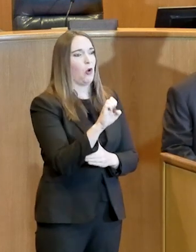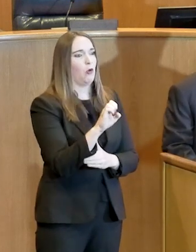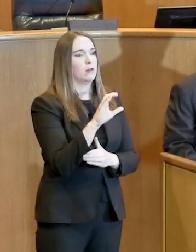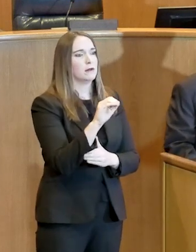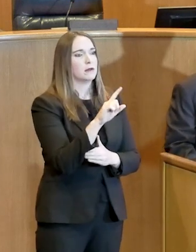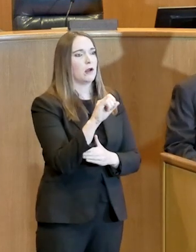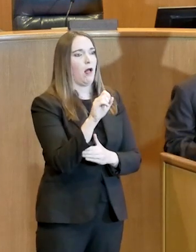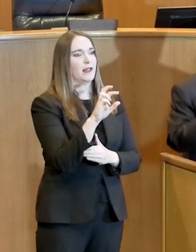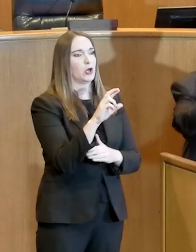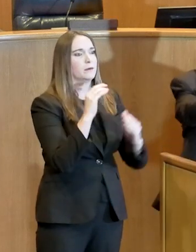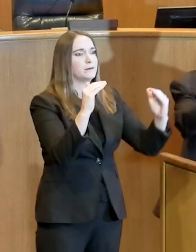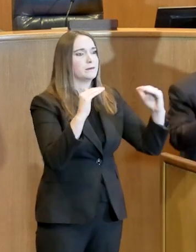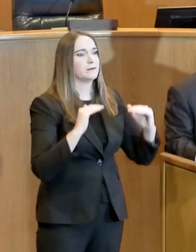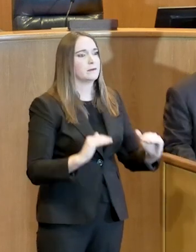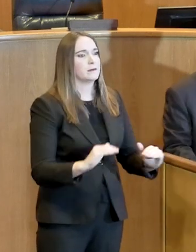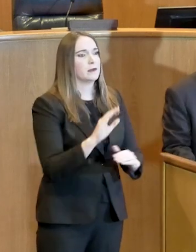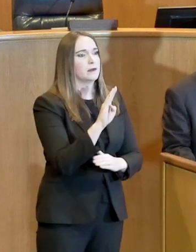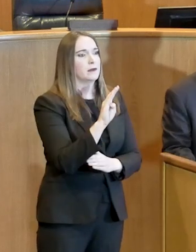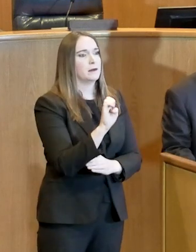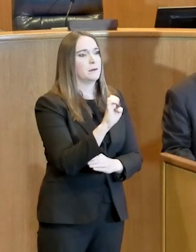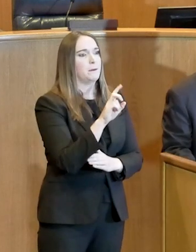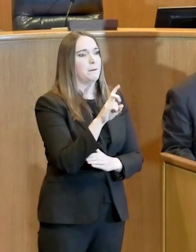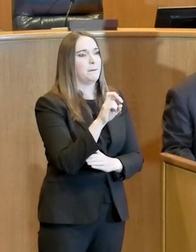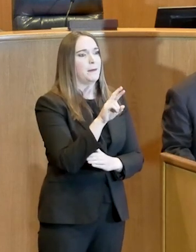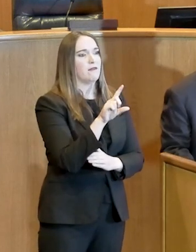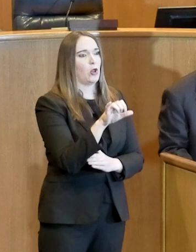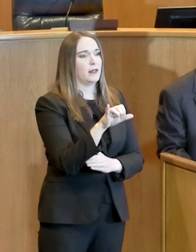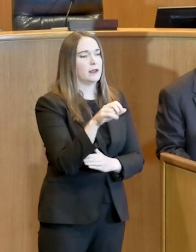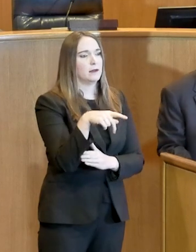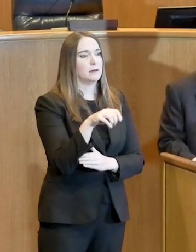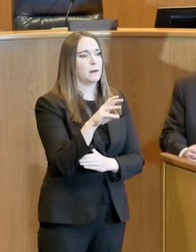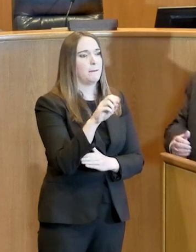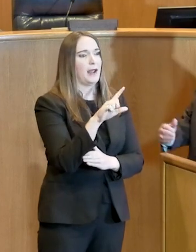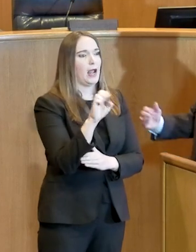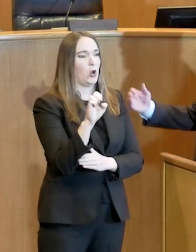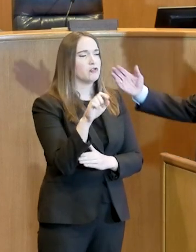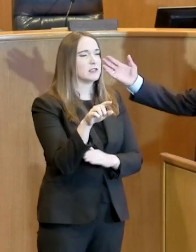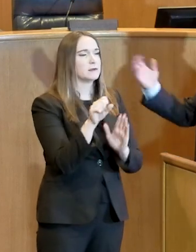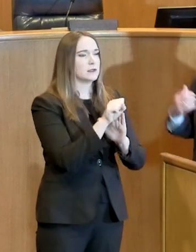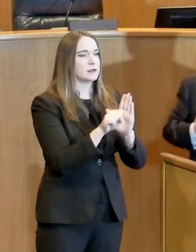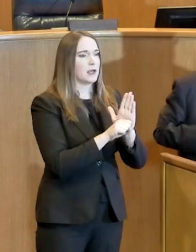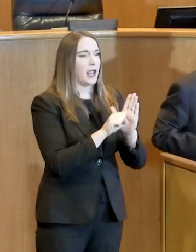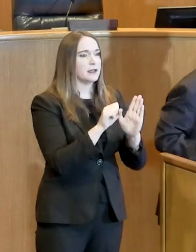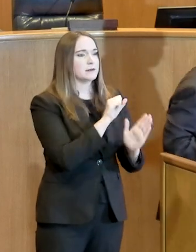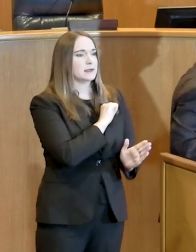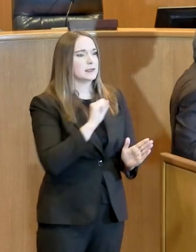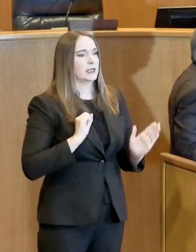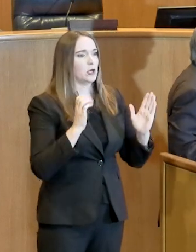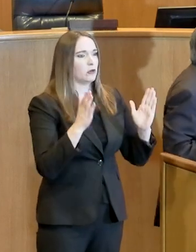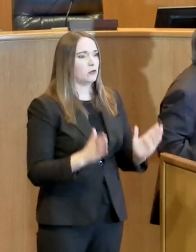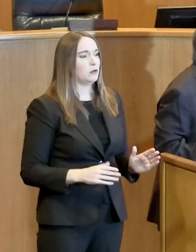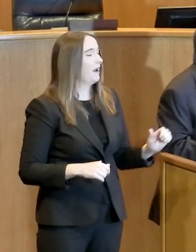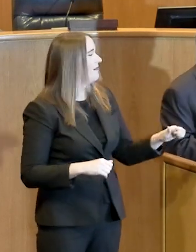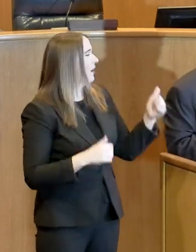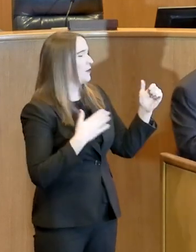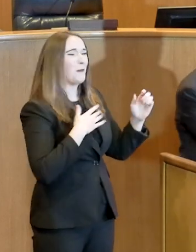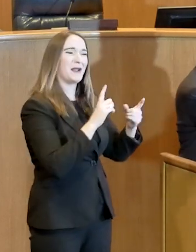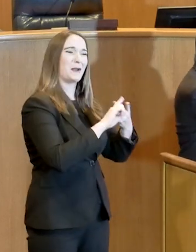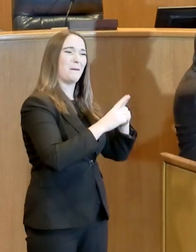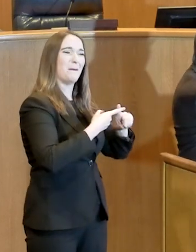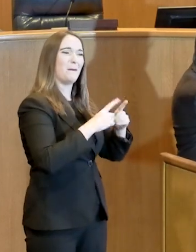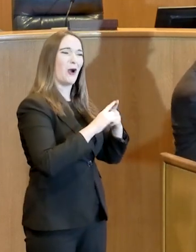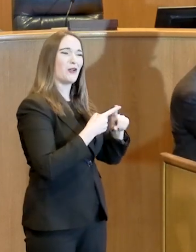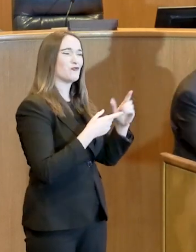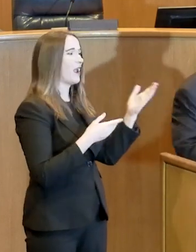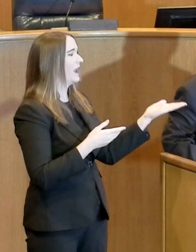We have Beverly Powell, State Senator Beverly Powell. I know that I have a couple of my compadres, Roy and